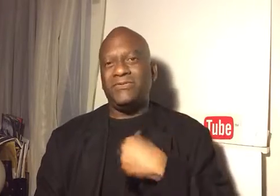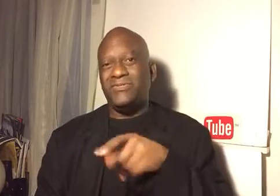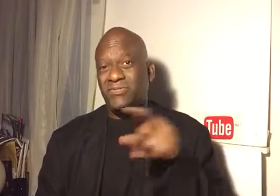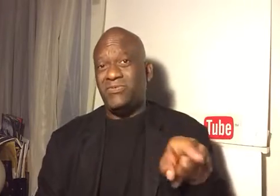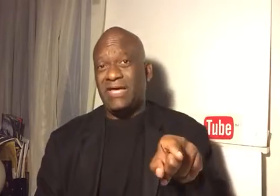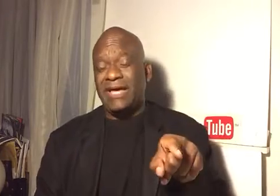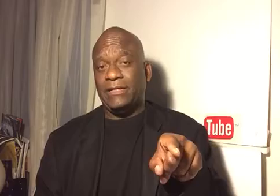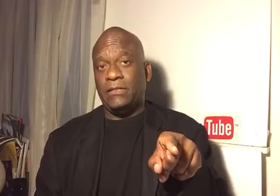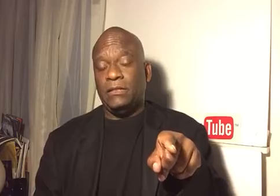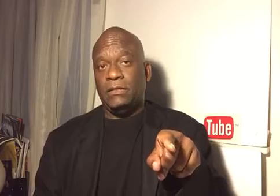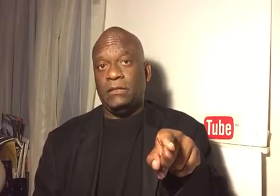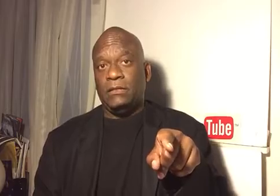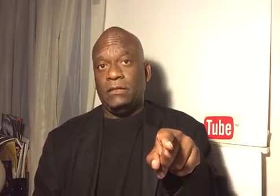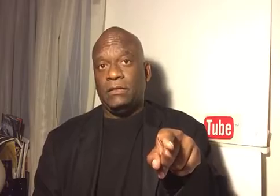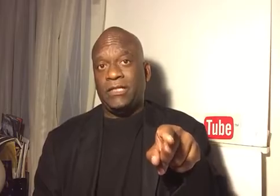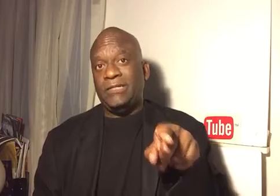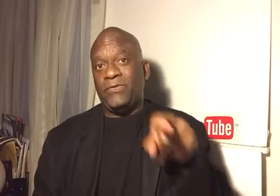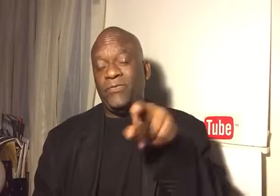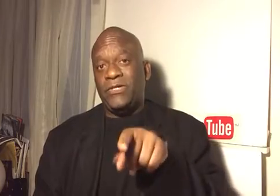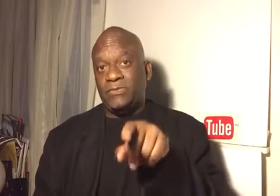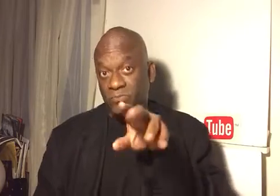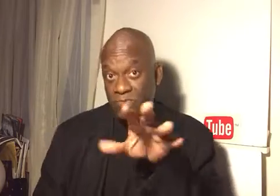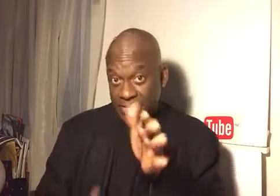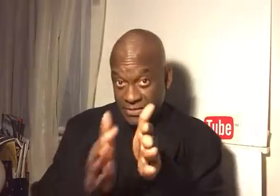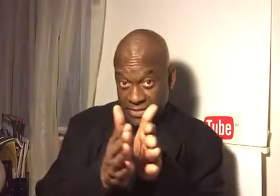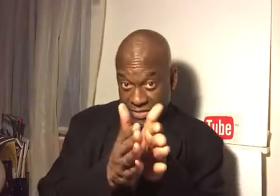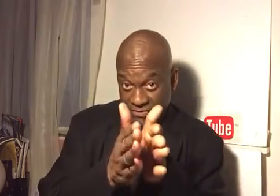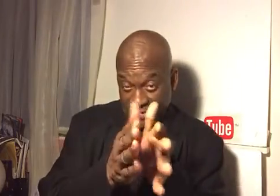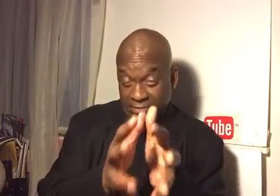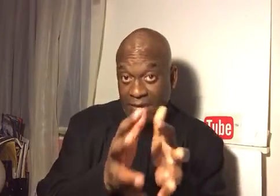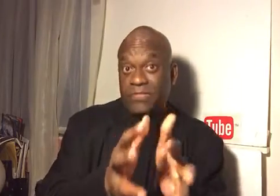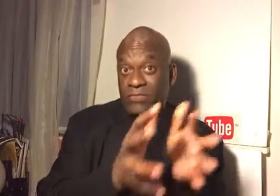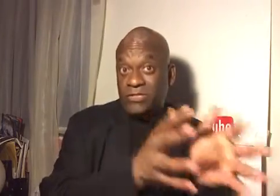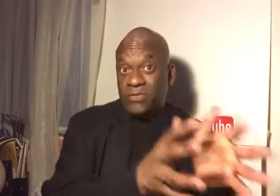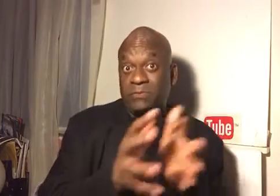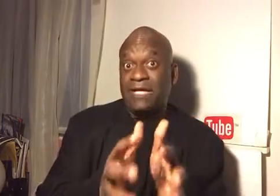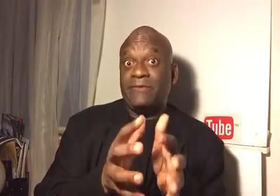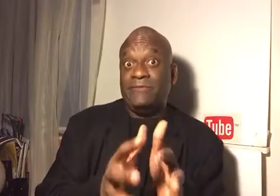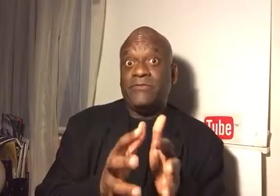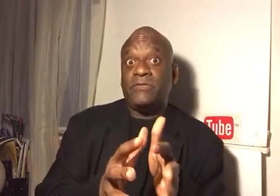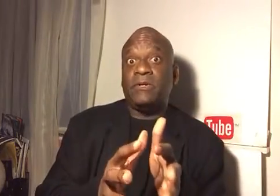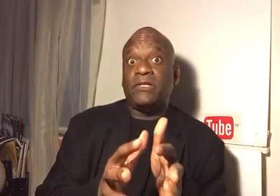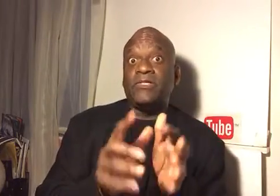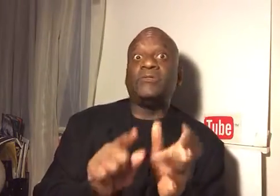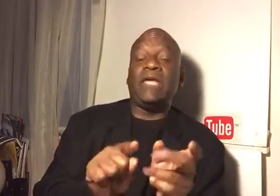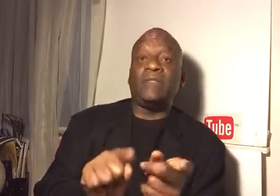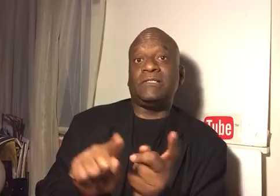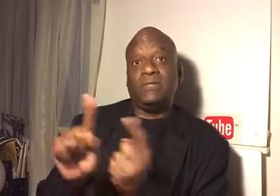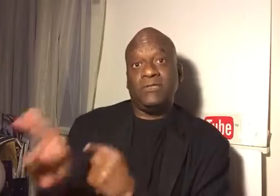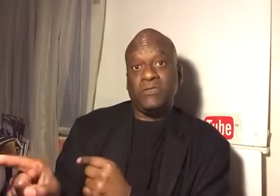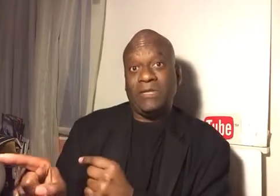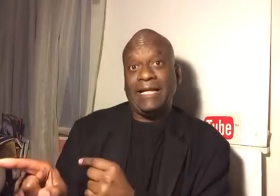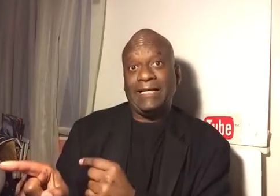don't do that, except that when we, in the times that we do as blacks, it's generally aimed at someone else who's black.